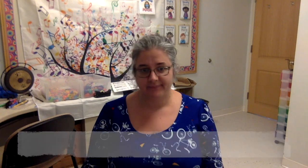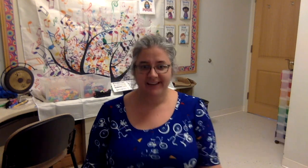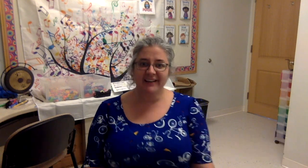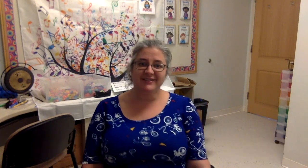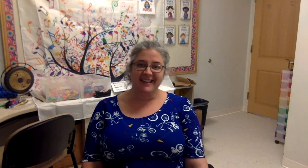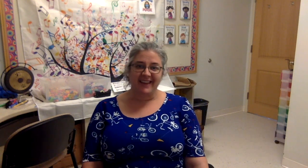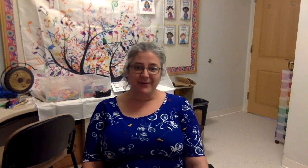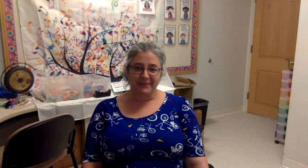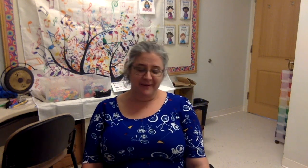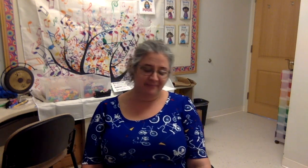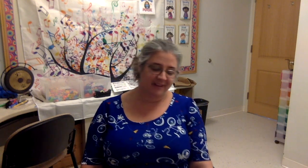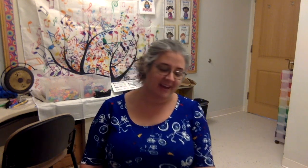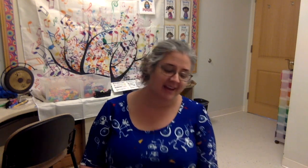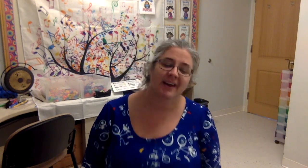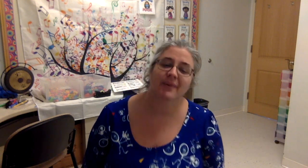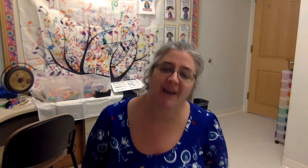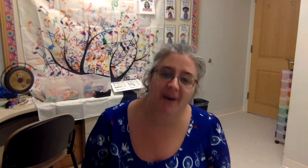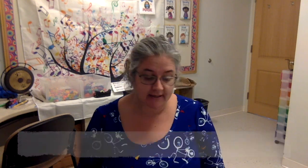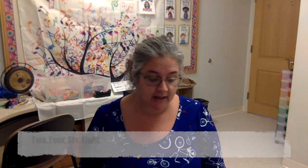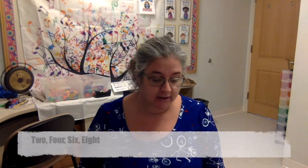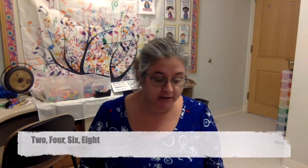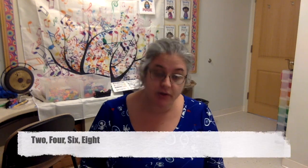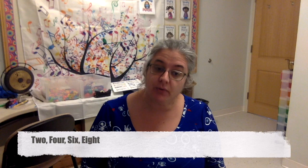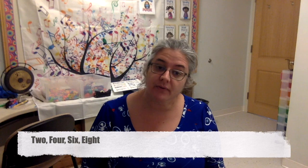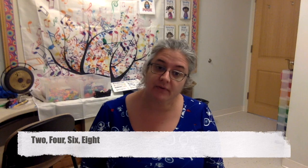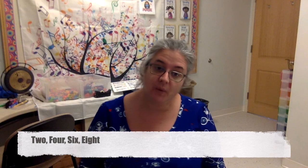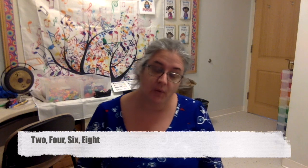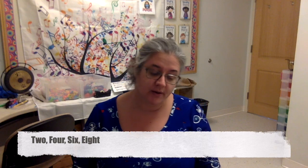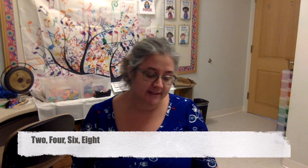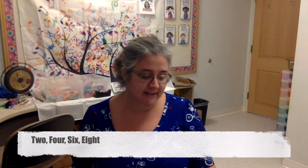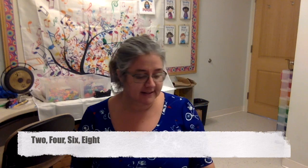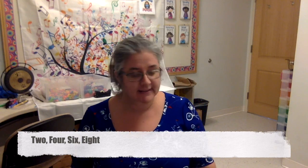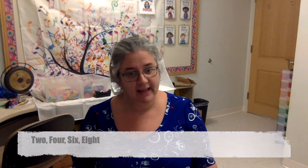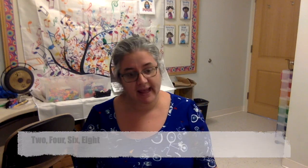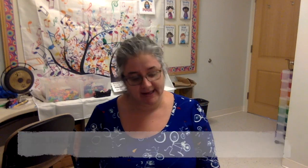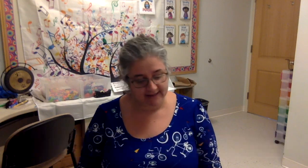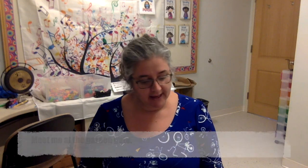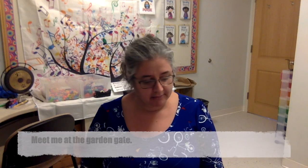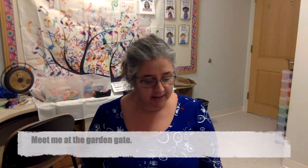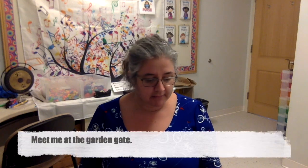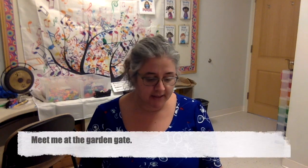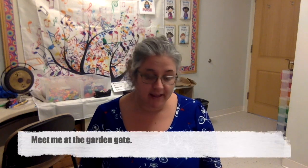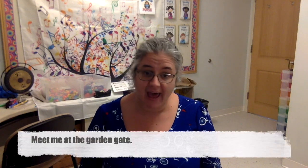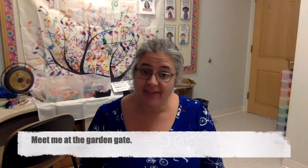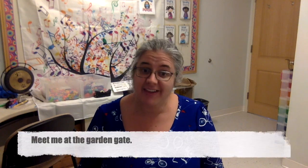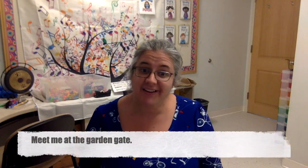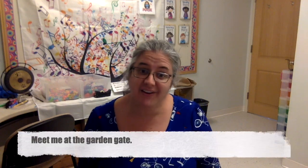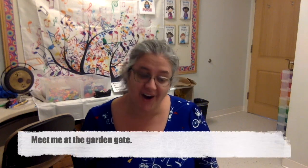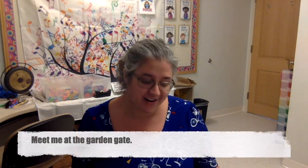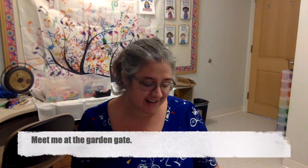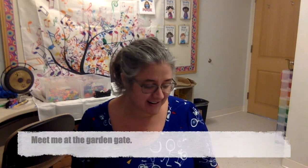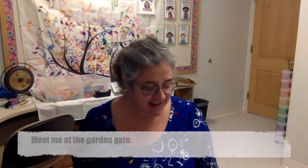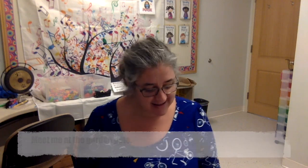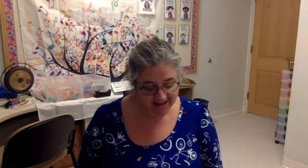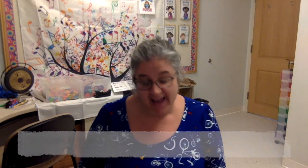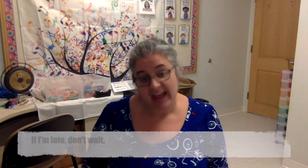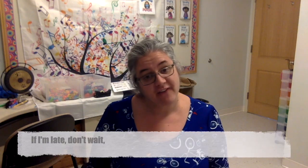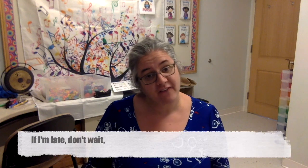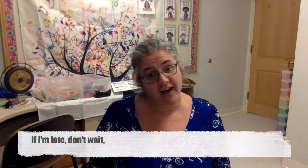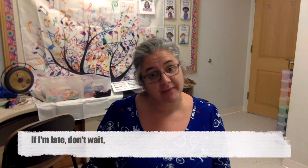Can you say that with me? Here we go. Two, four, six, eight. Meet me at the garden gate. If I'm